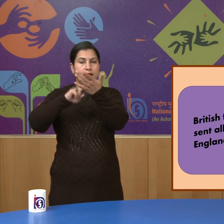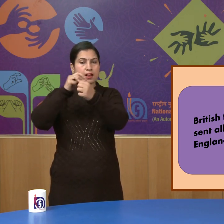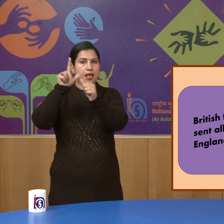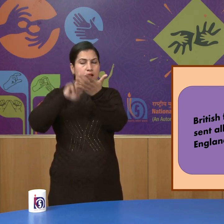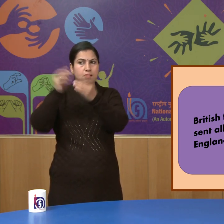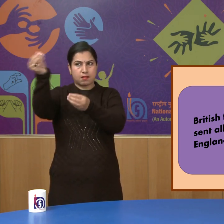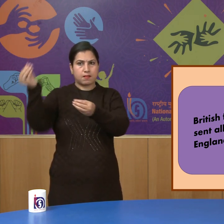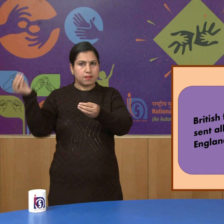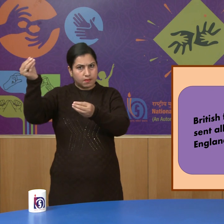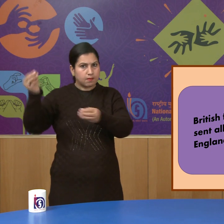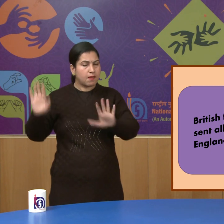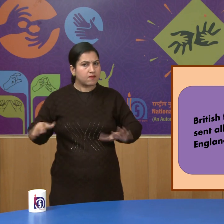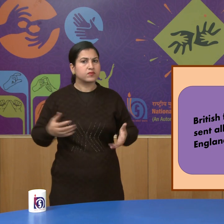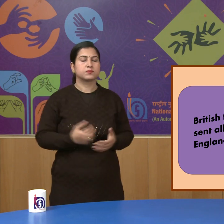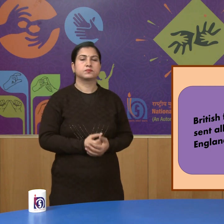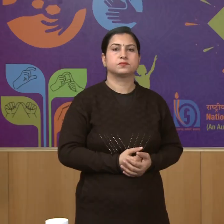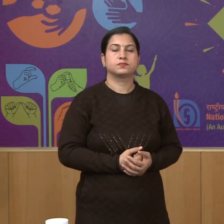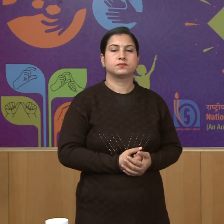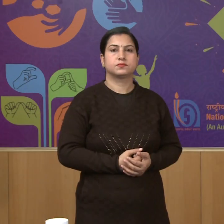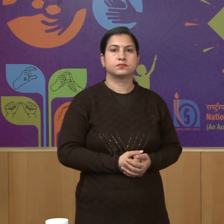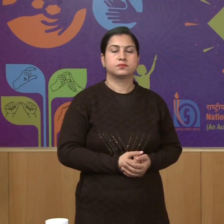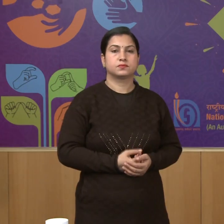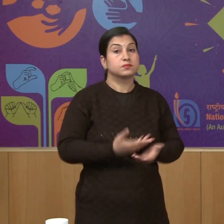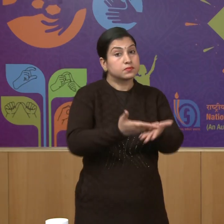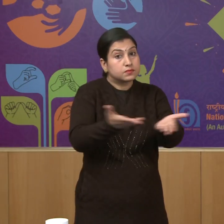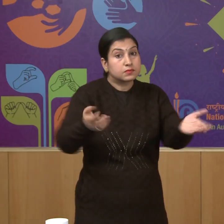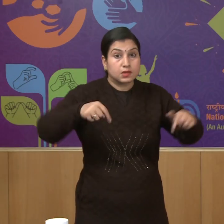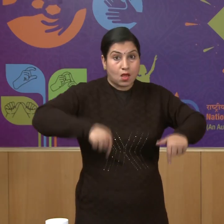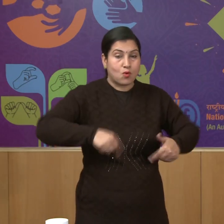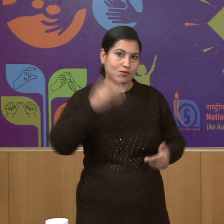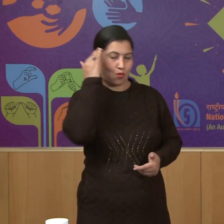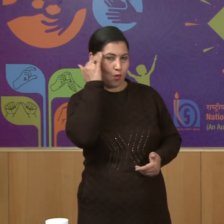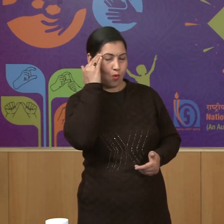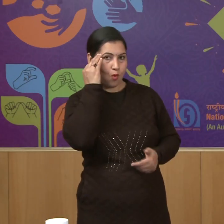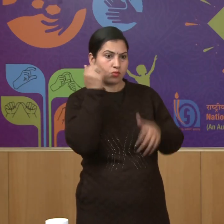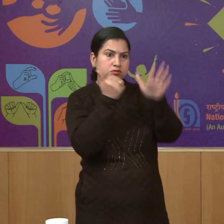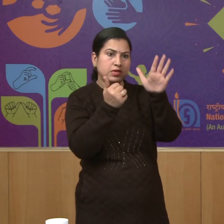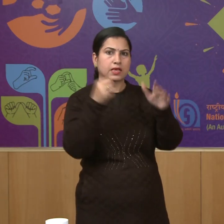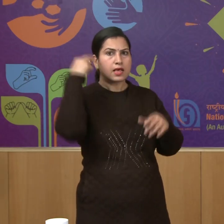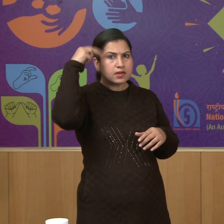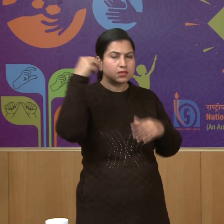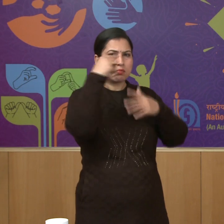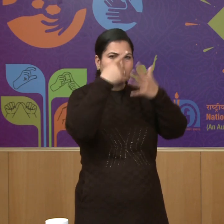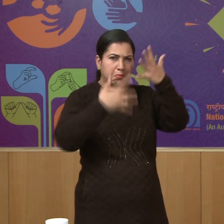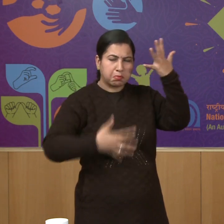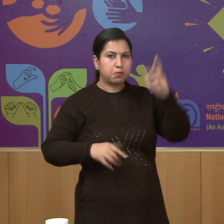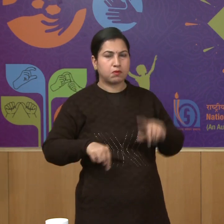dear learners now we know about the reasons that led to the failure of